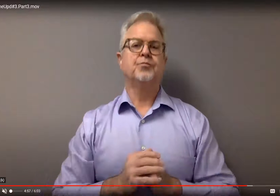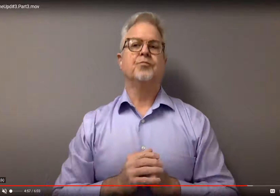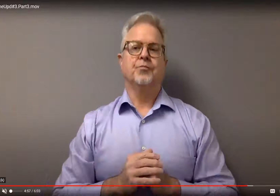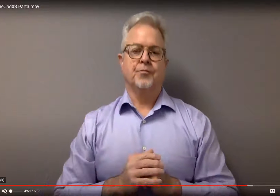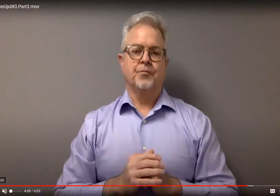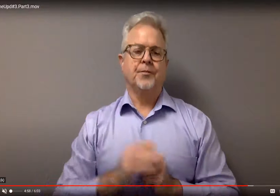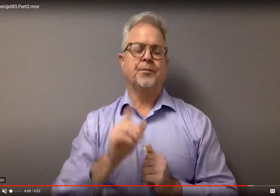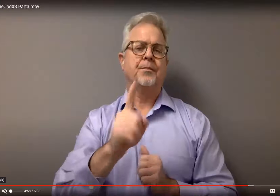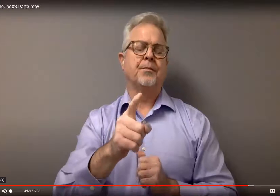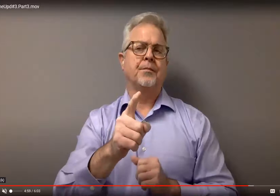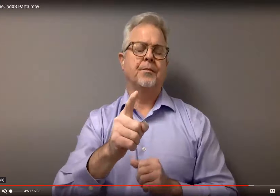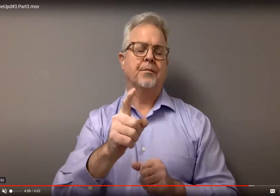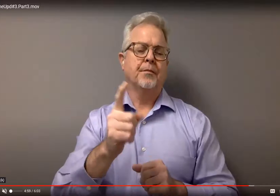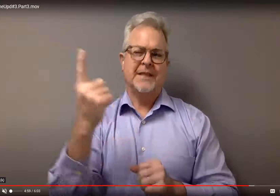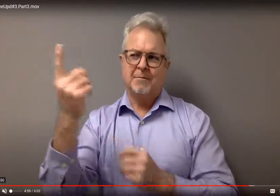and so there aren't very long lines.